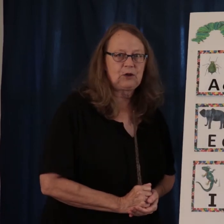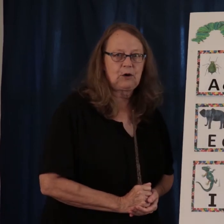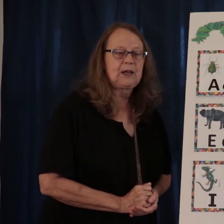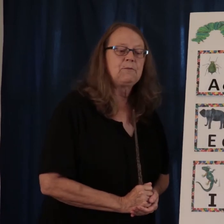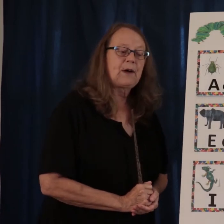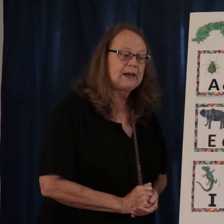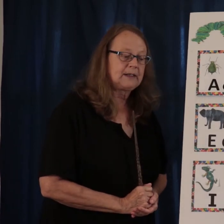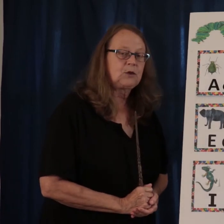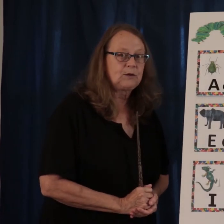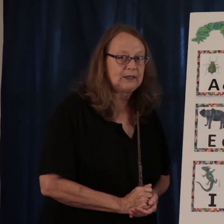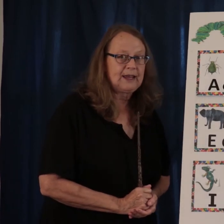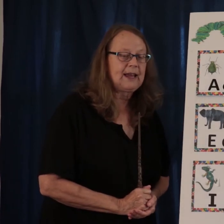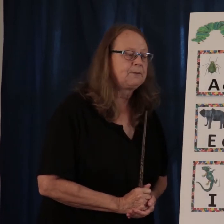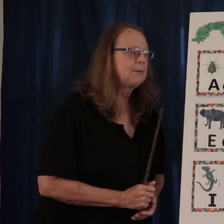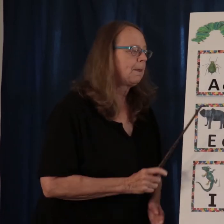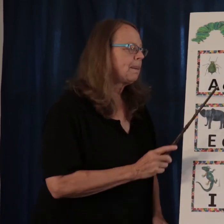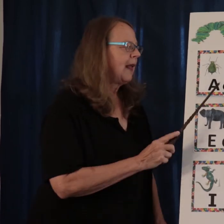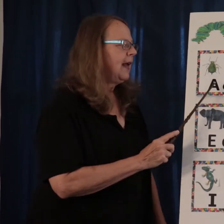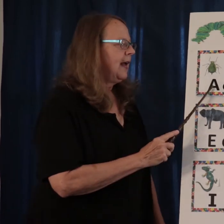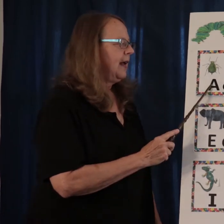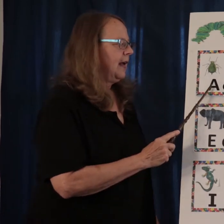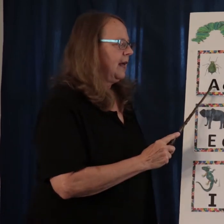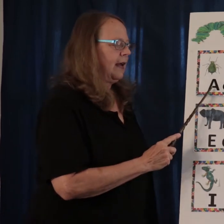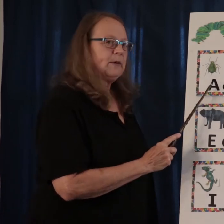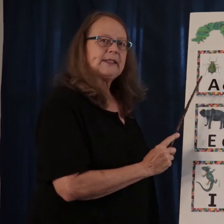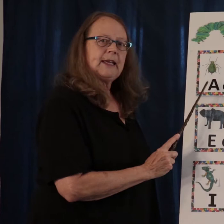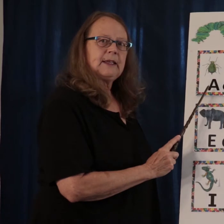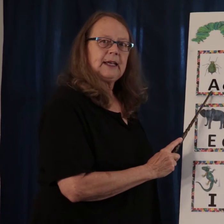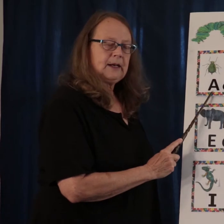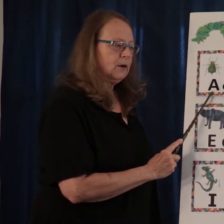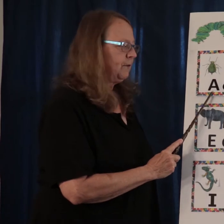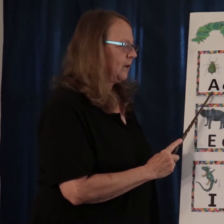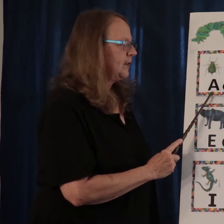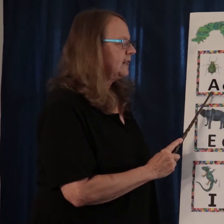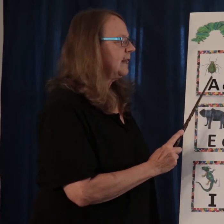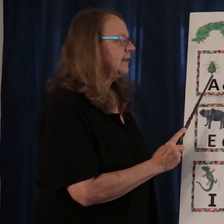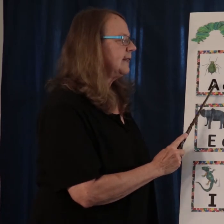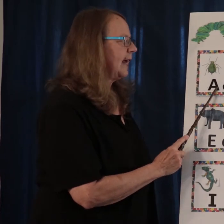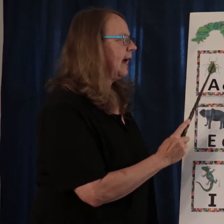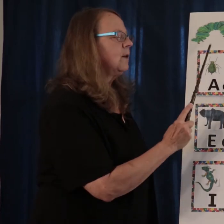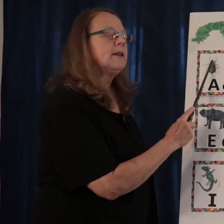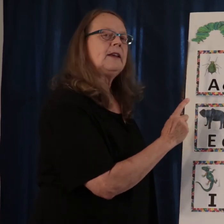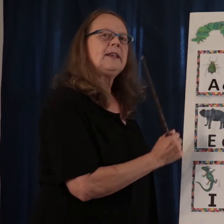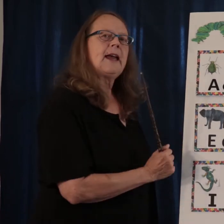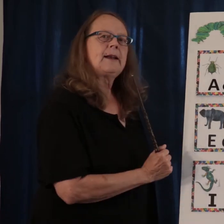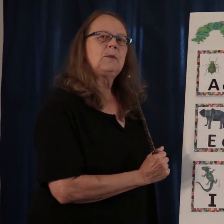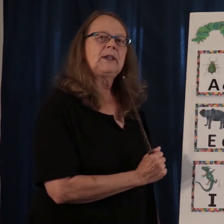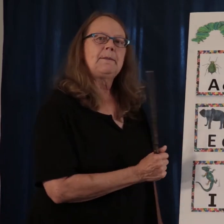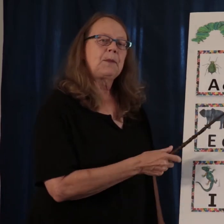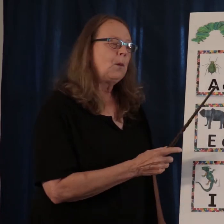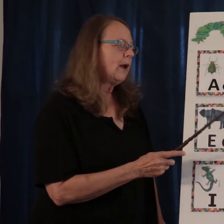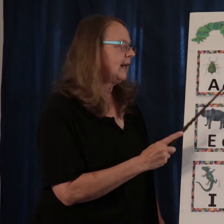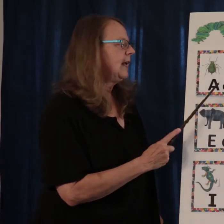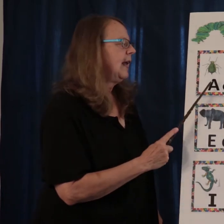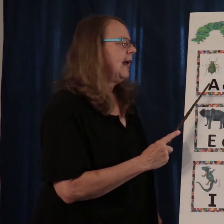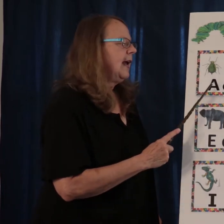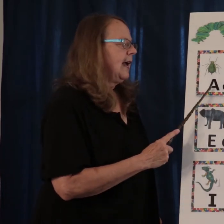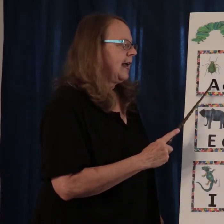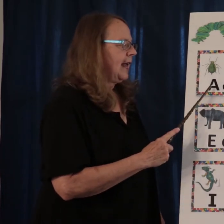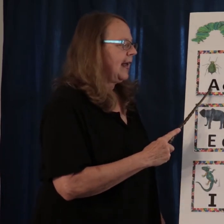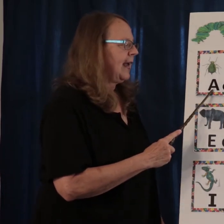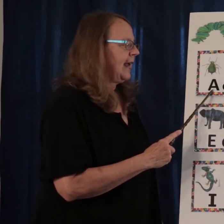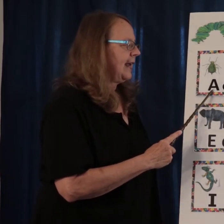alphabet chart and practice using that. And we say the letter first, then the sound and then the animal name. Ready?